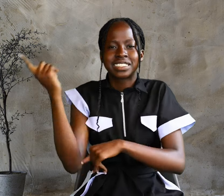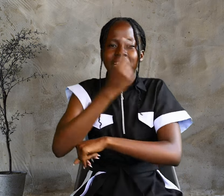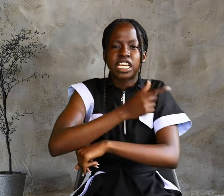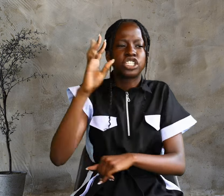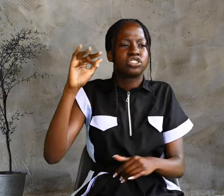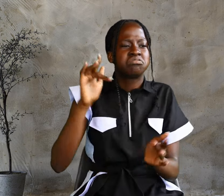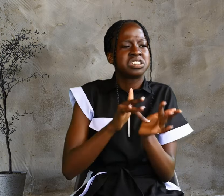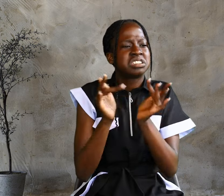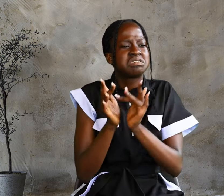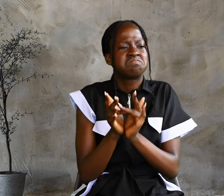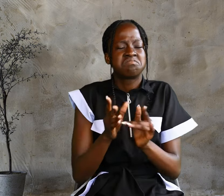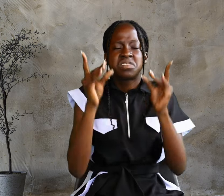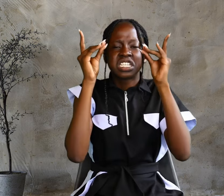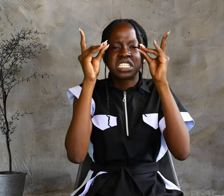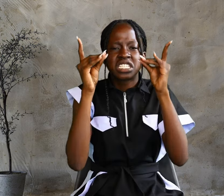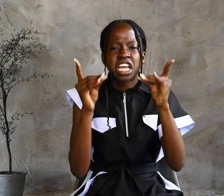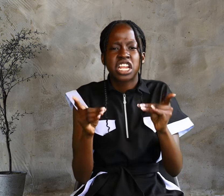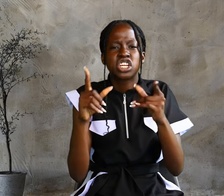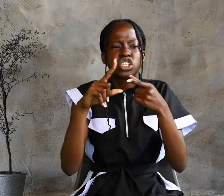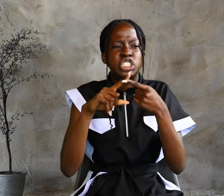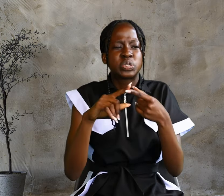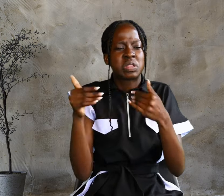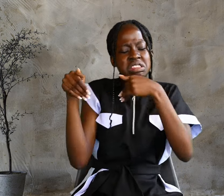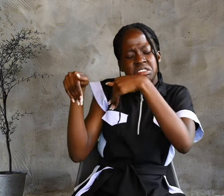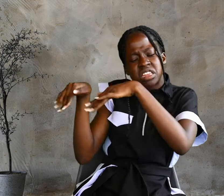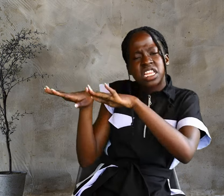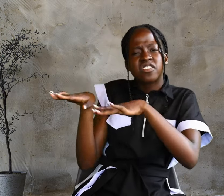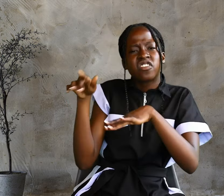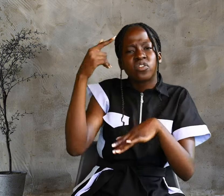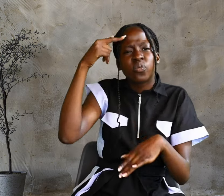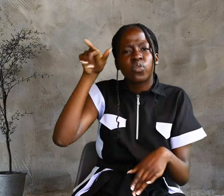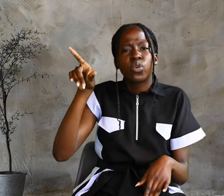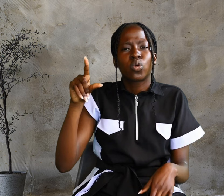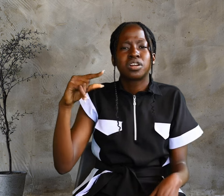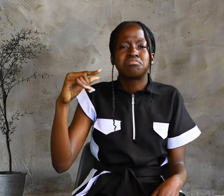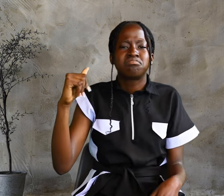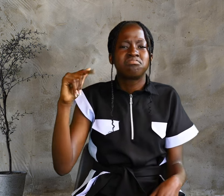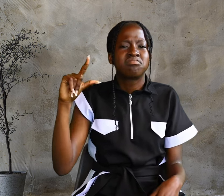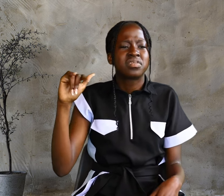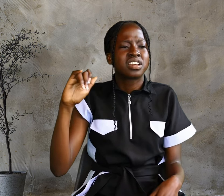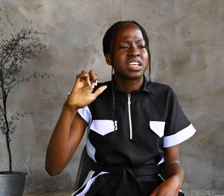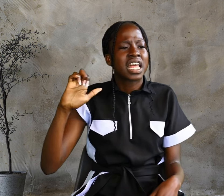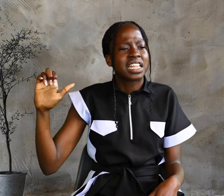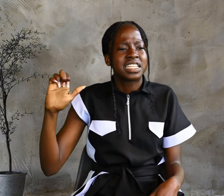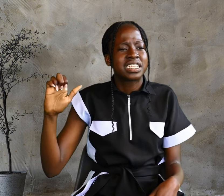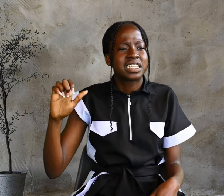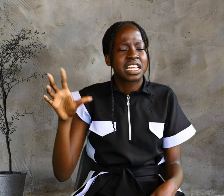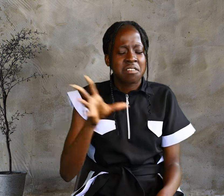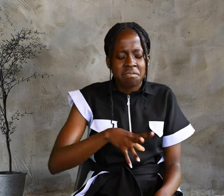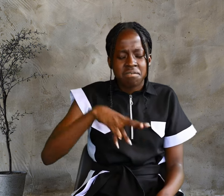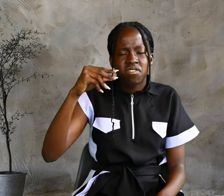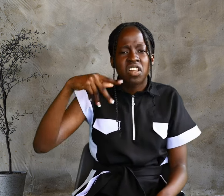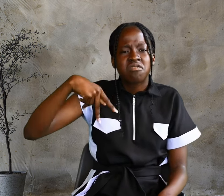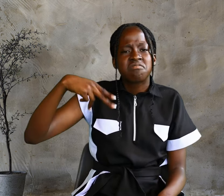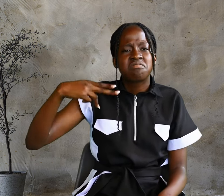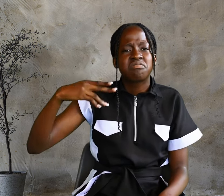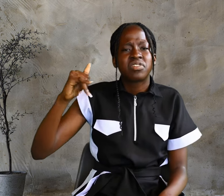Jesus declared to leave for Galilee, finding Philip.